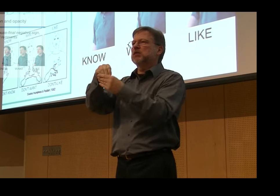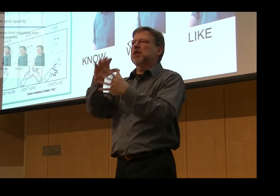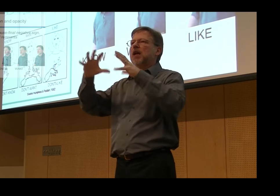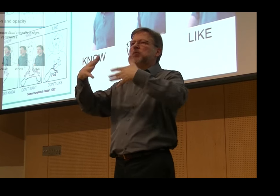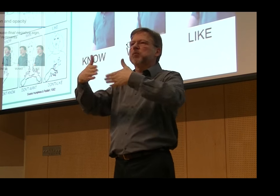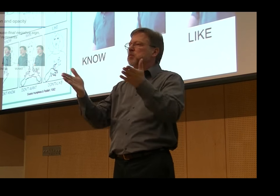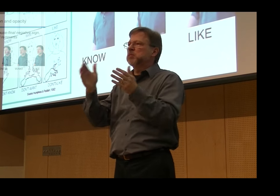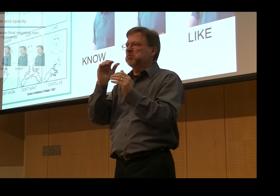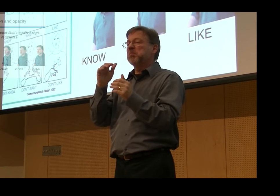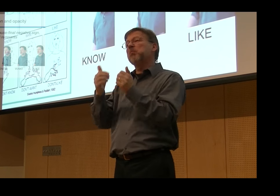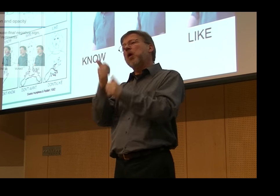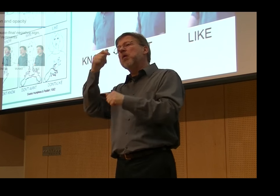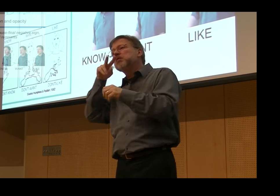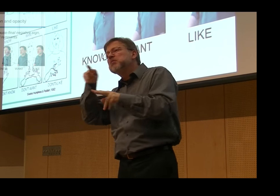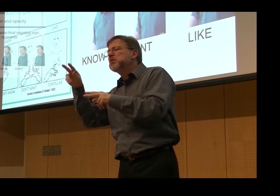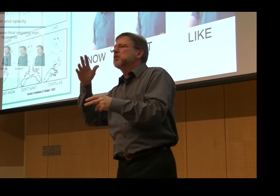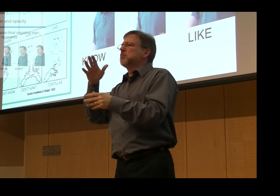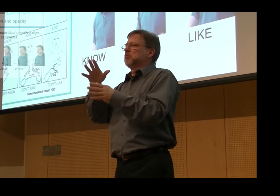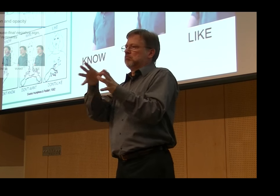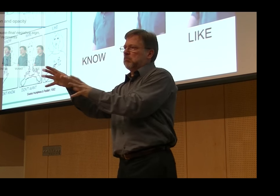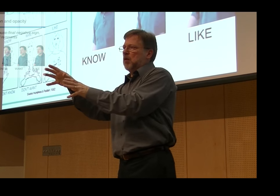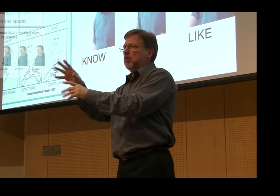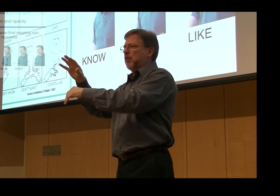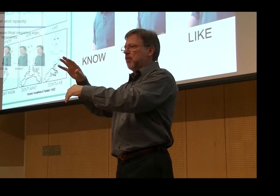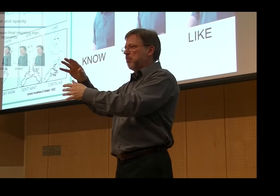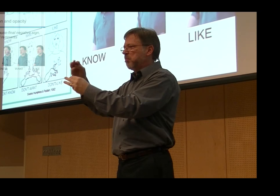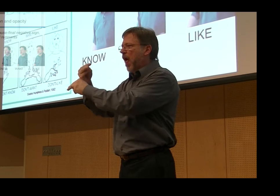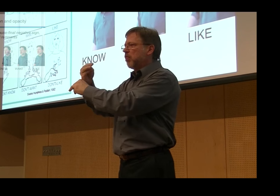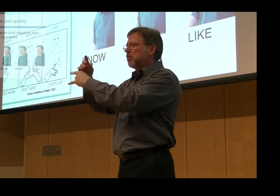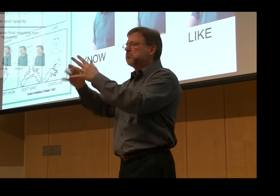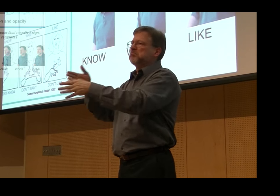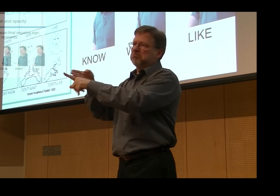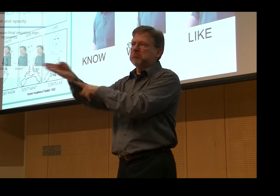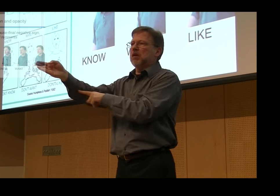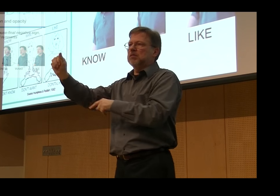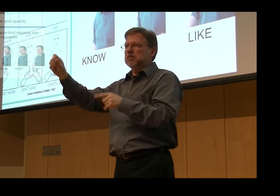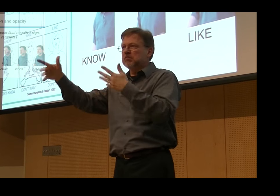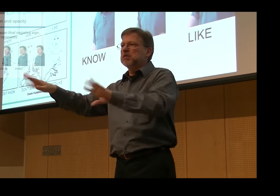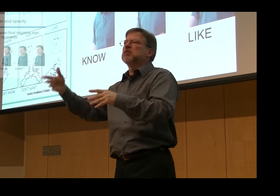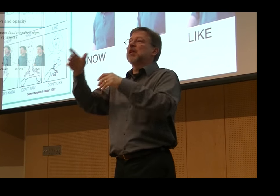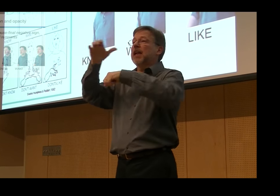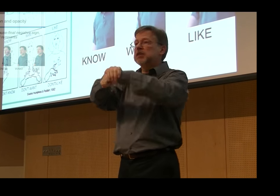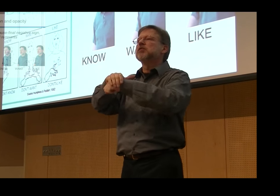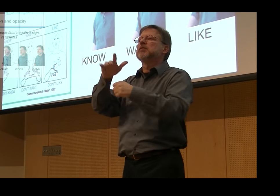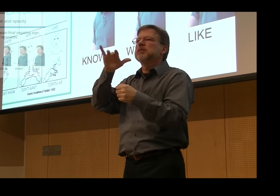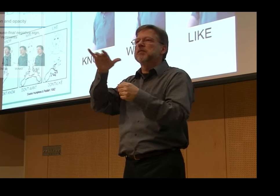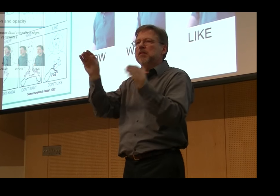focused on pedagogy in deaf education. But they did not maintain the